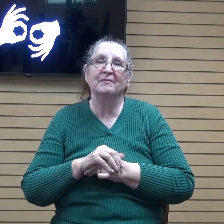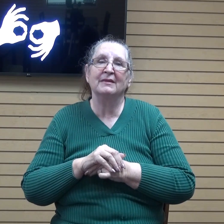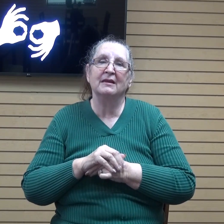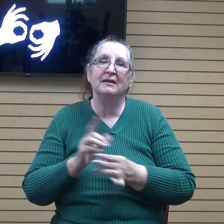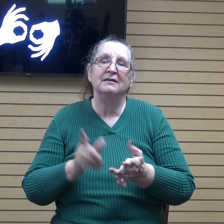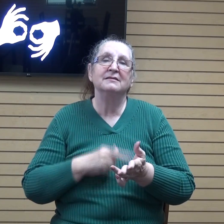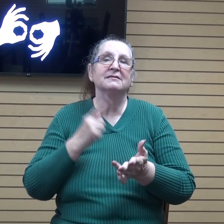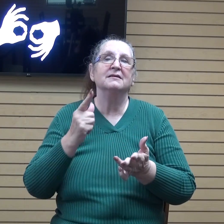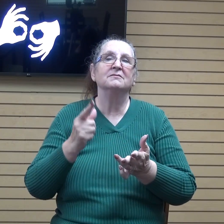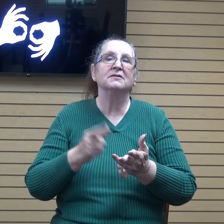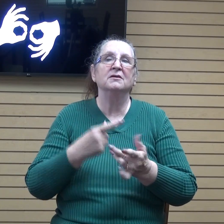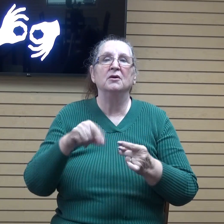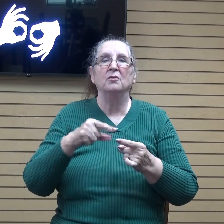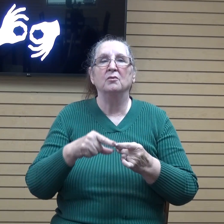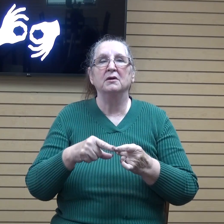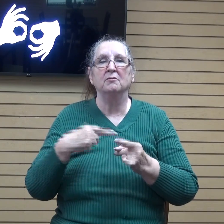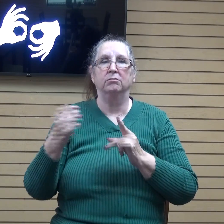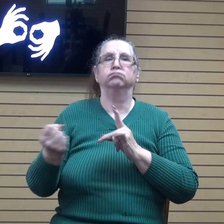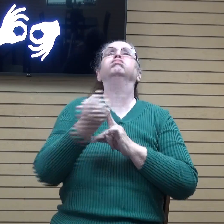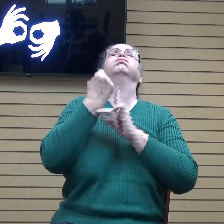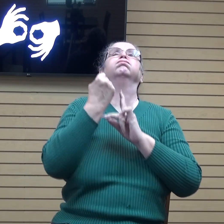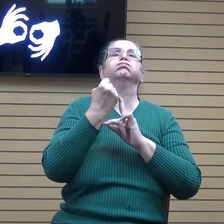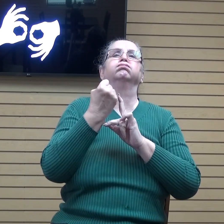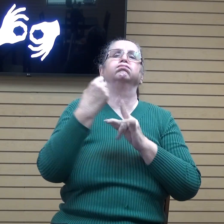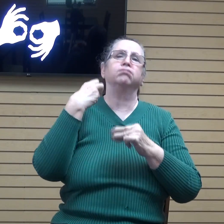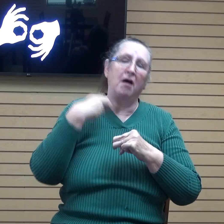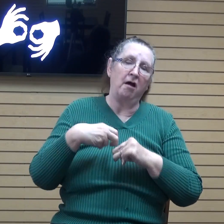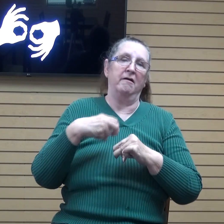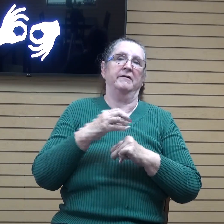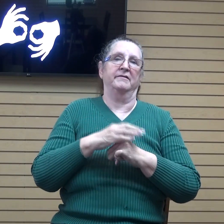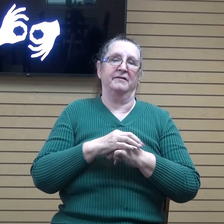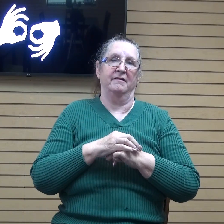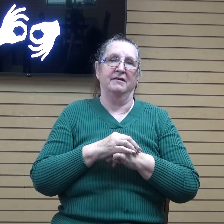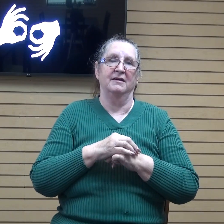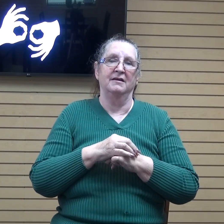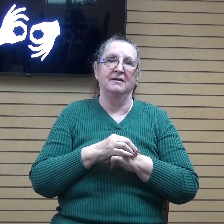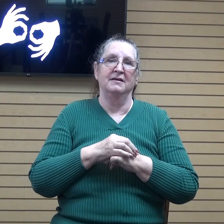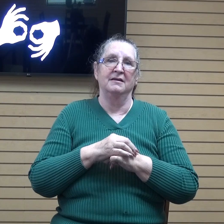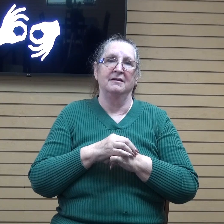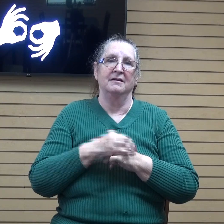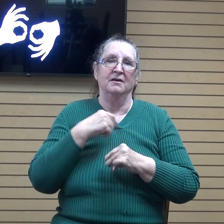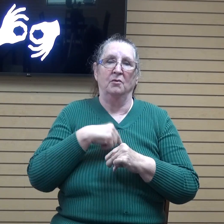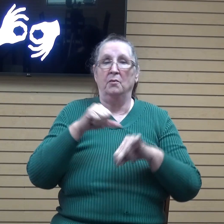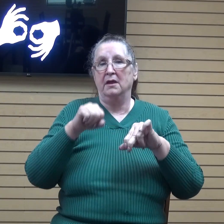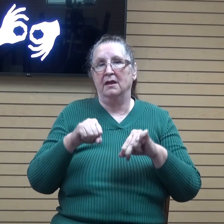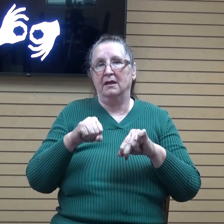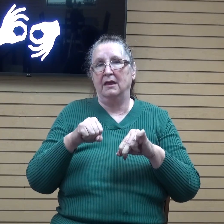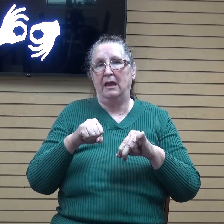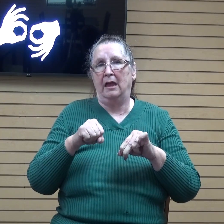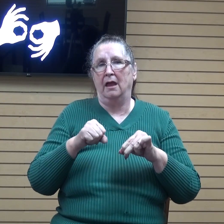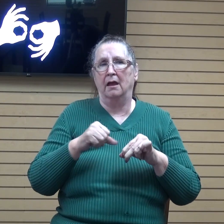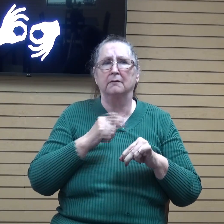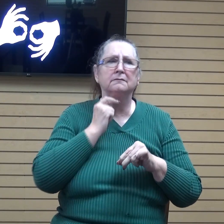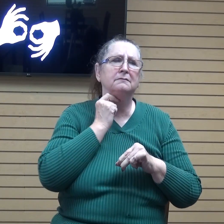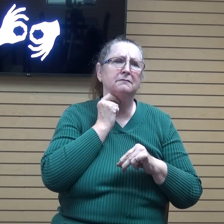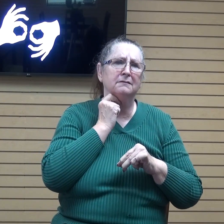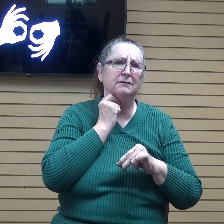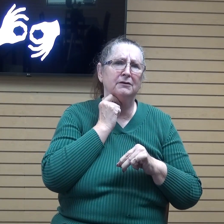when we get hit real hard um we can tend to wonder uh why